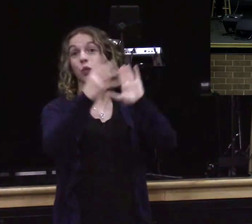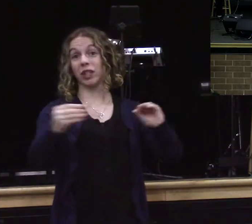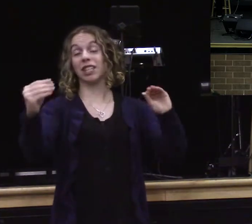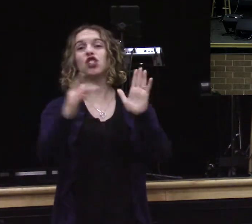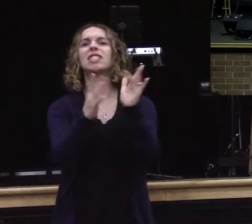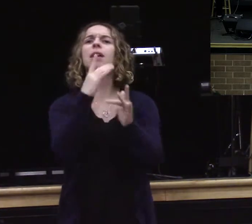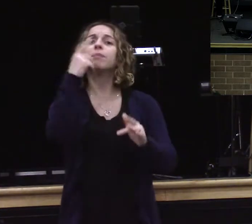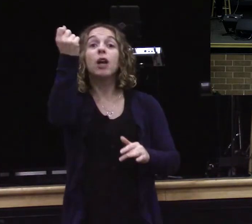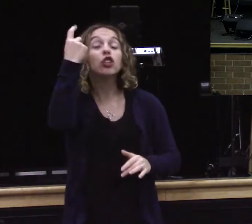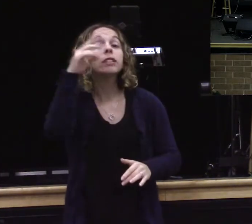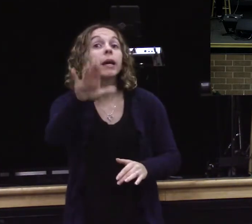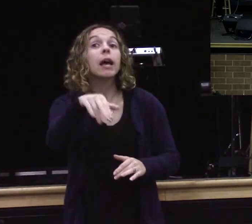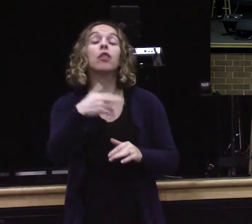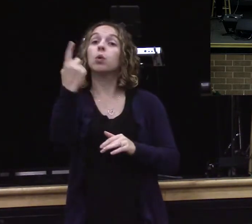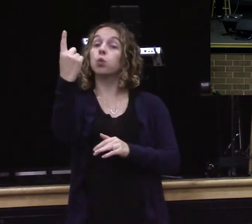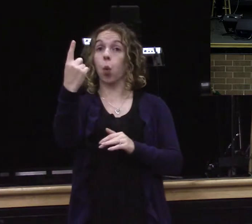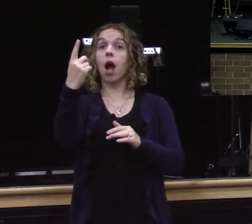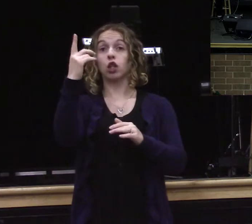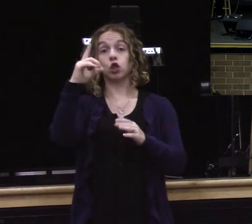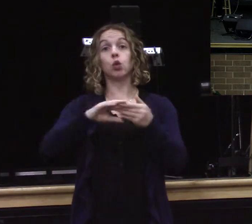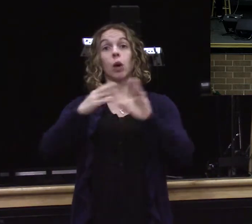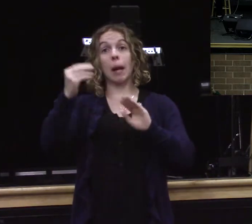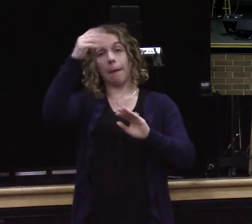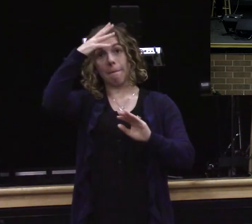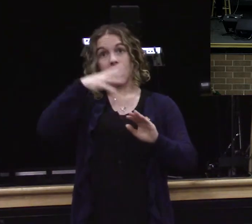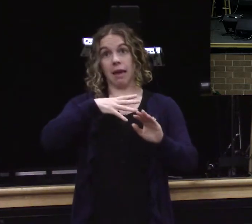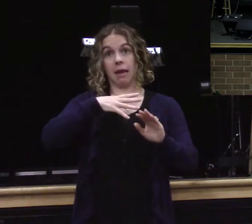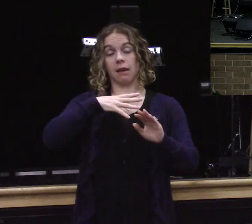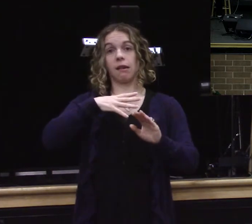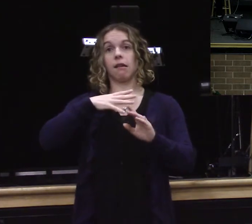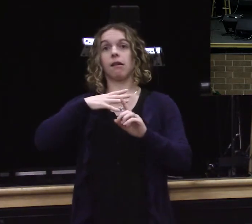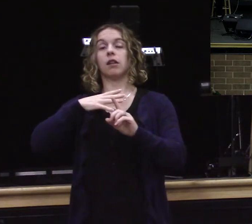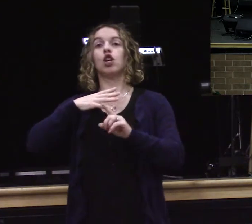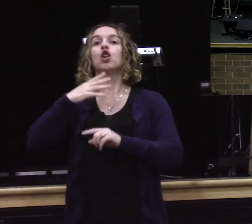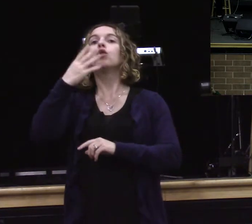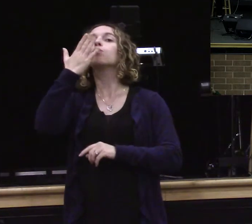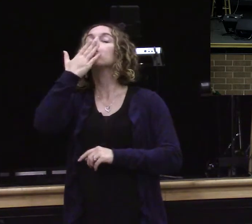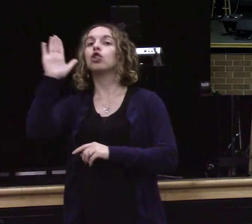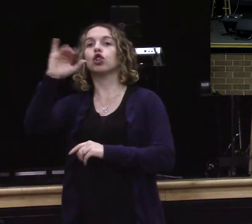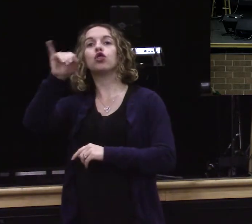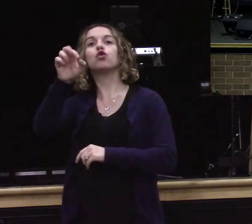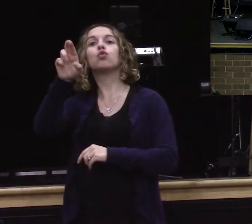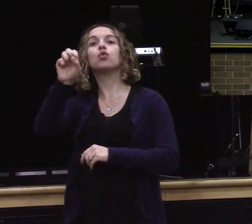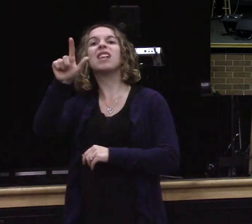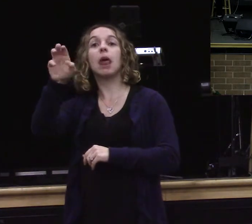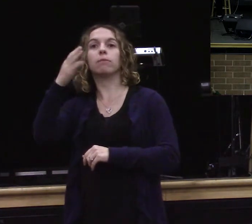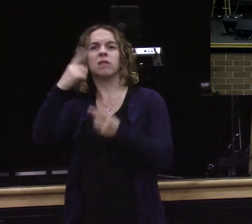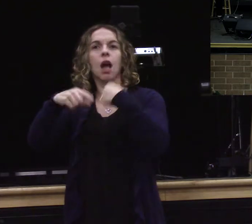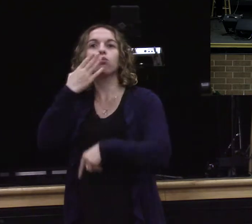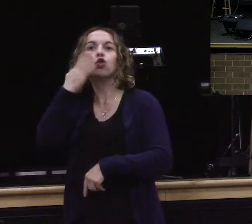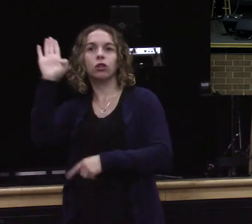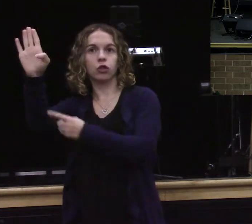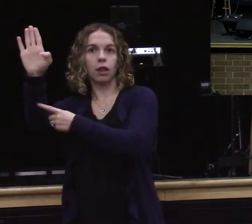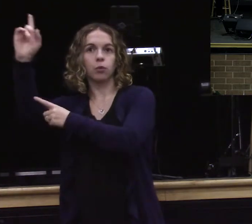He says. man was going down from Jerusalem to Jericho. Now if you study Jerusalem from Jericho. It's about 17 miles. But in that 17